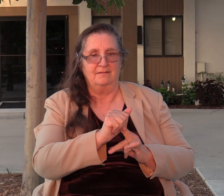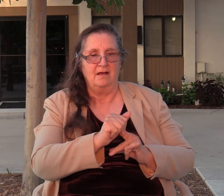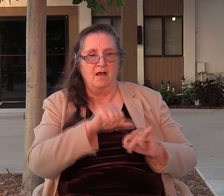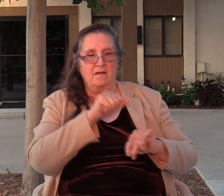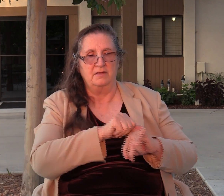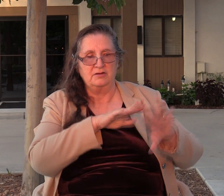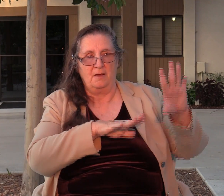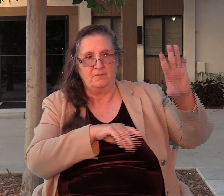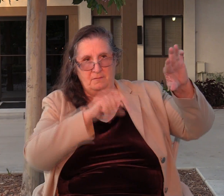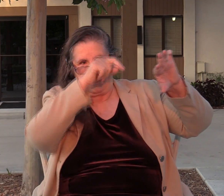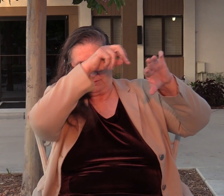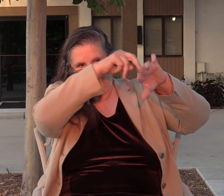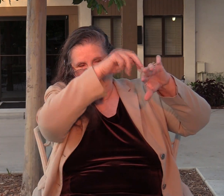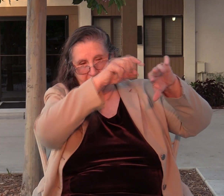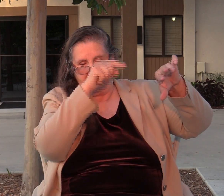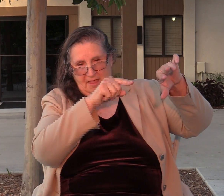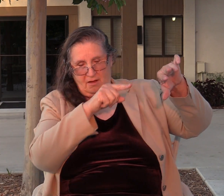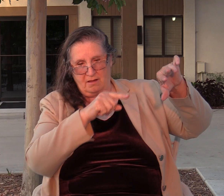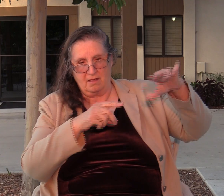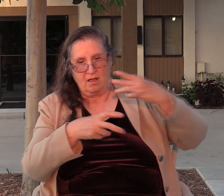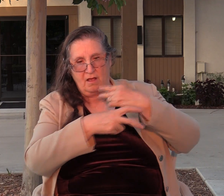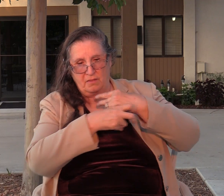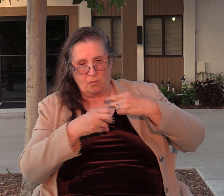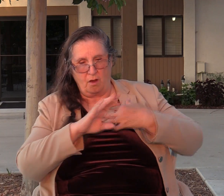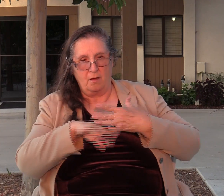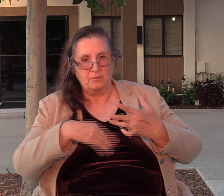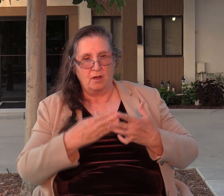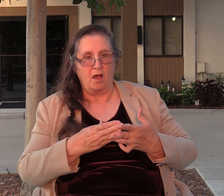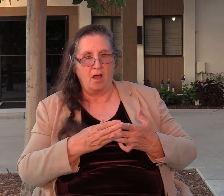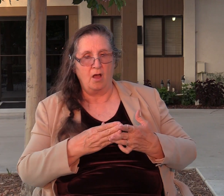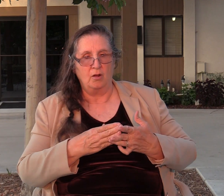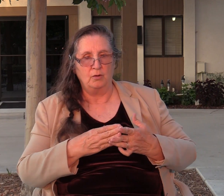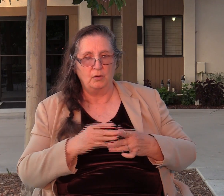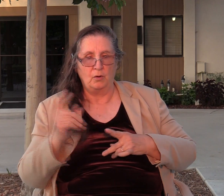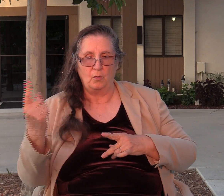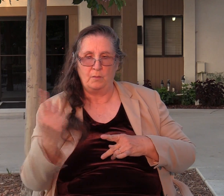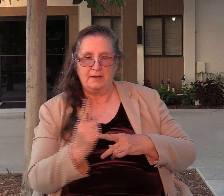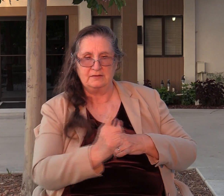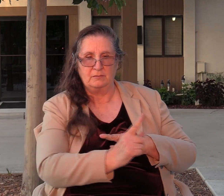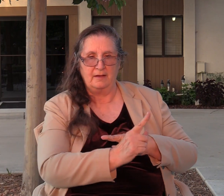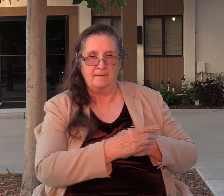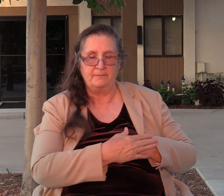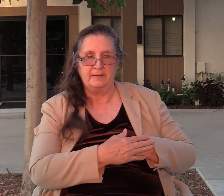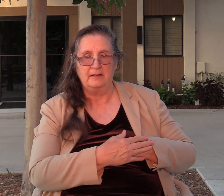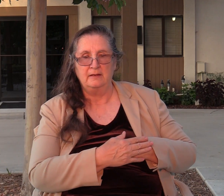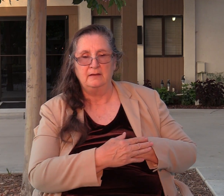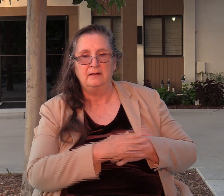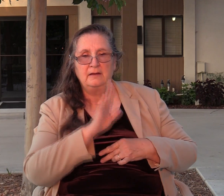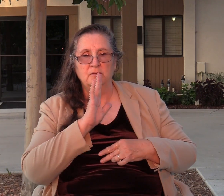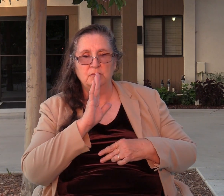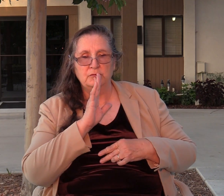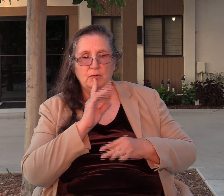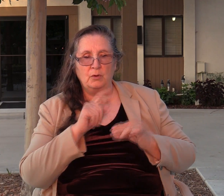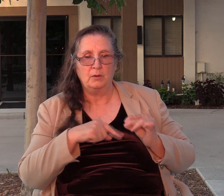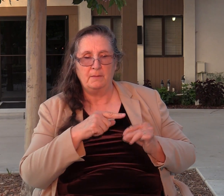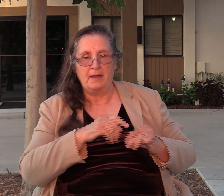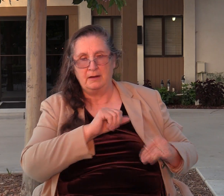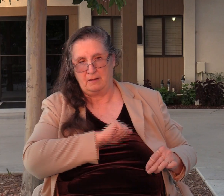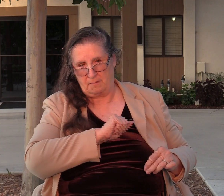the mountains and they robbed all who passed by them along the way and it was told Abimelech. And so,